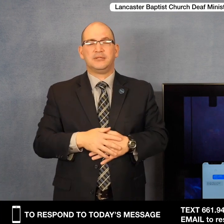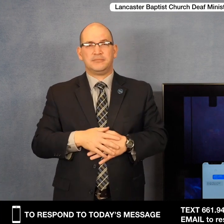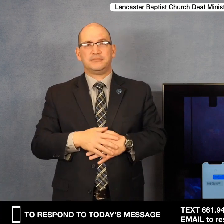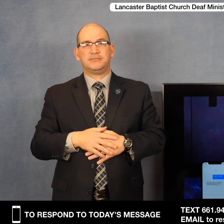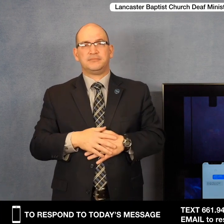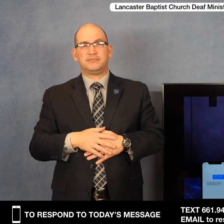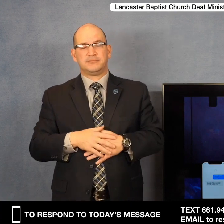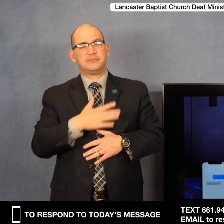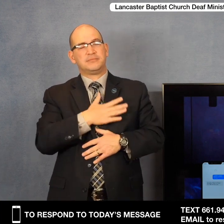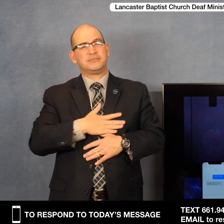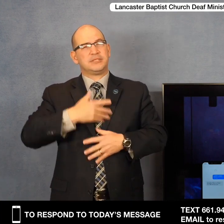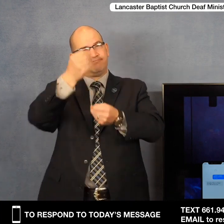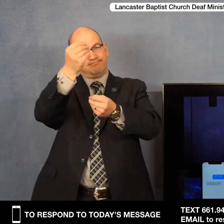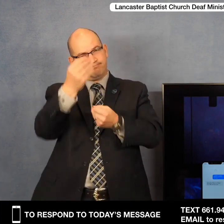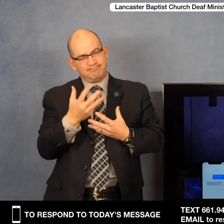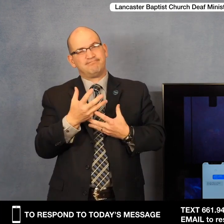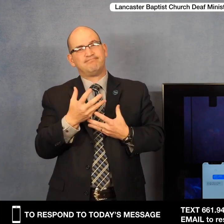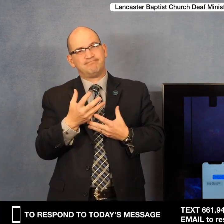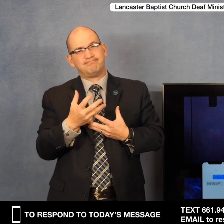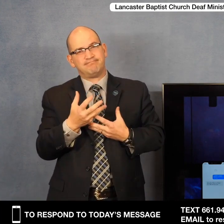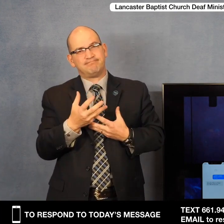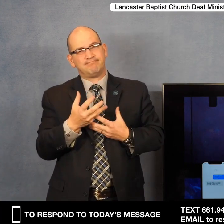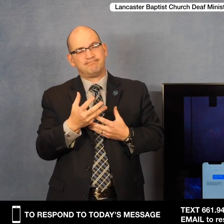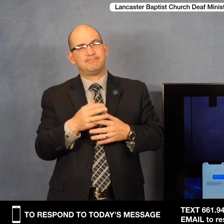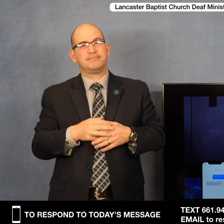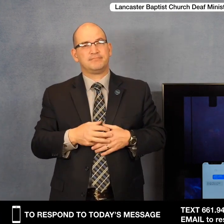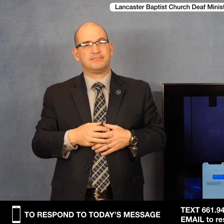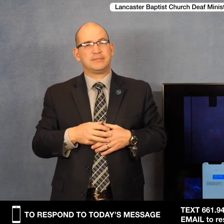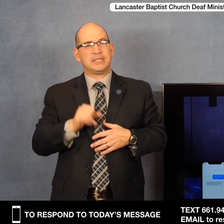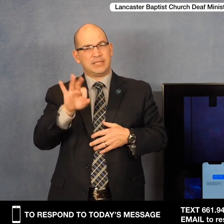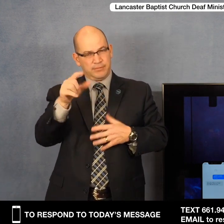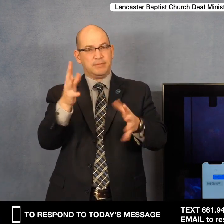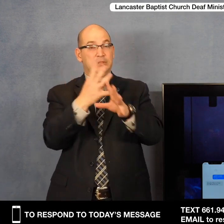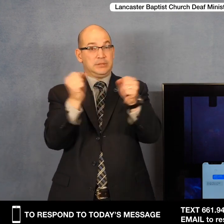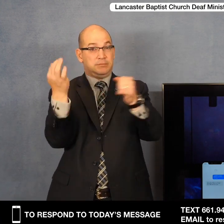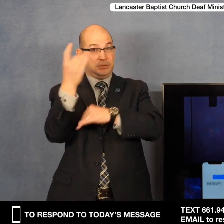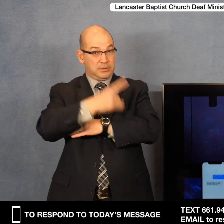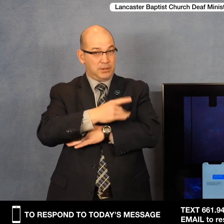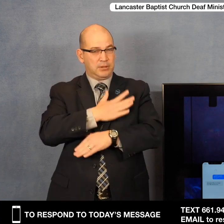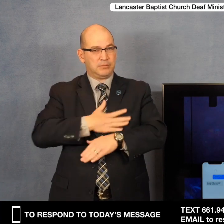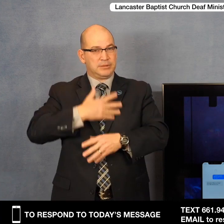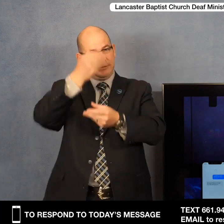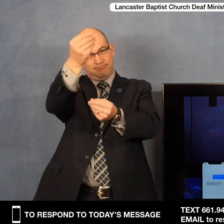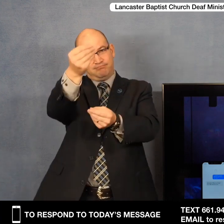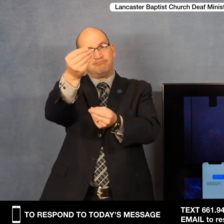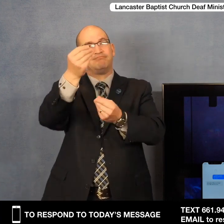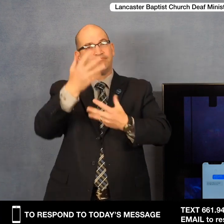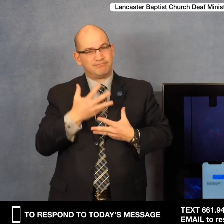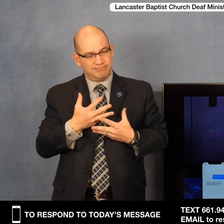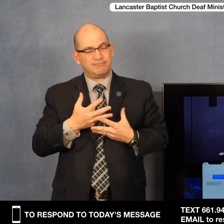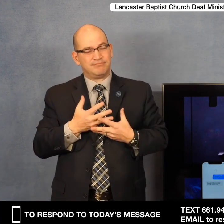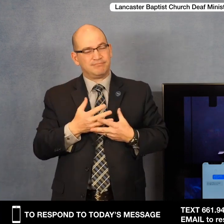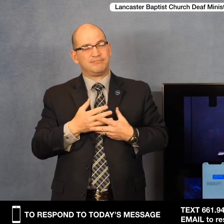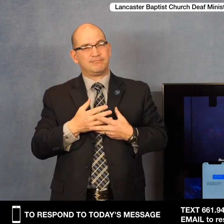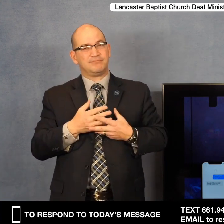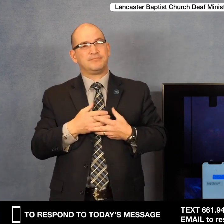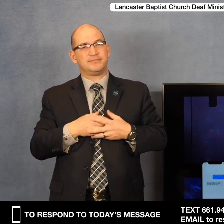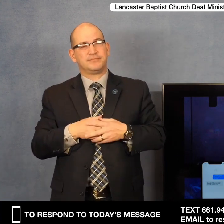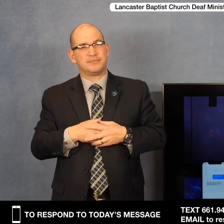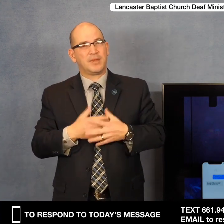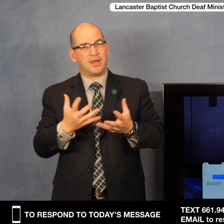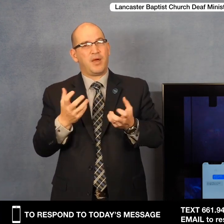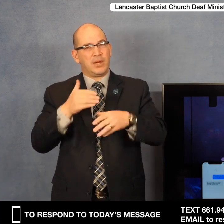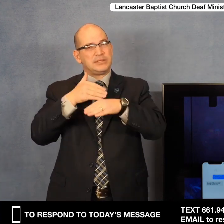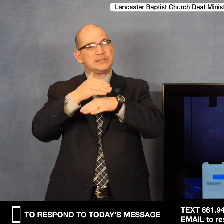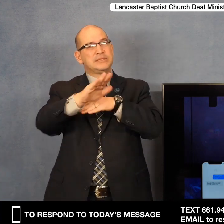that has been present in my life. I ask Jesus Christ to be my Savior. If you've made that decision, please let me know.